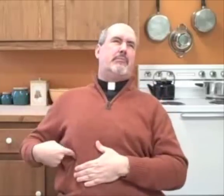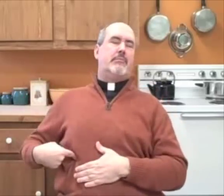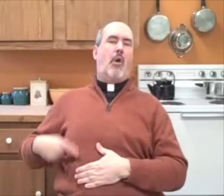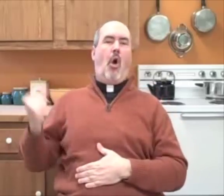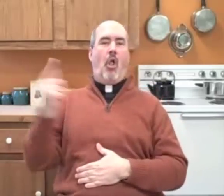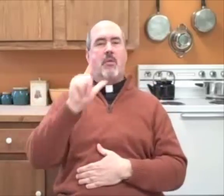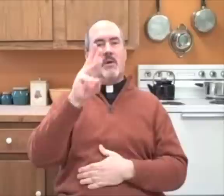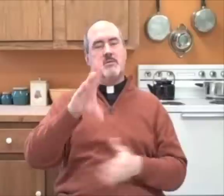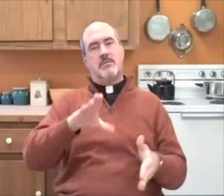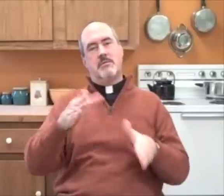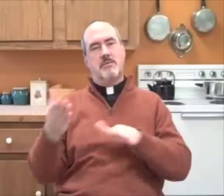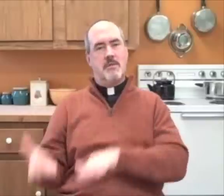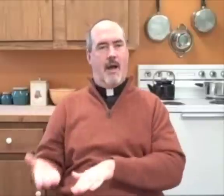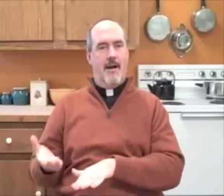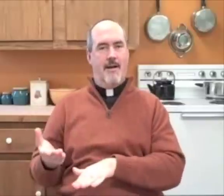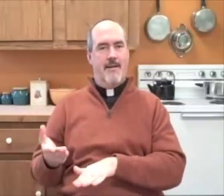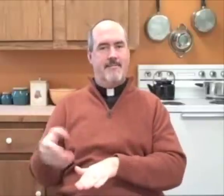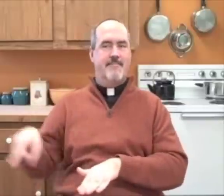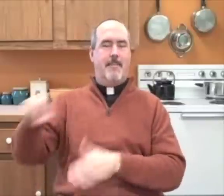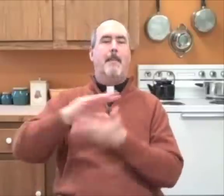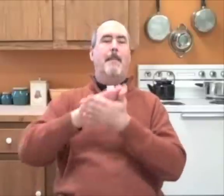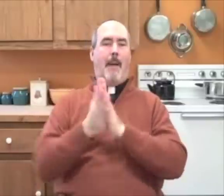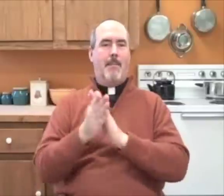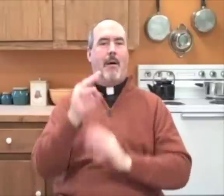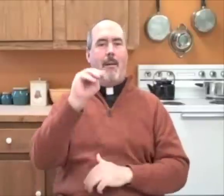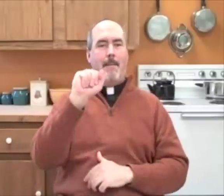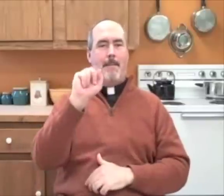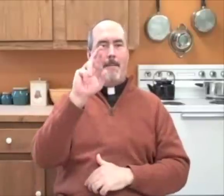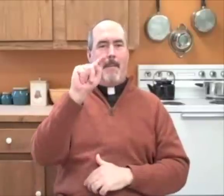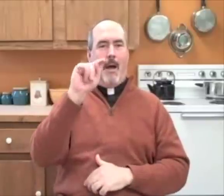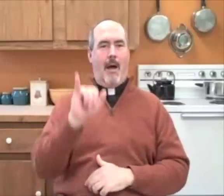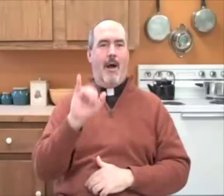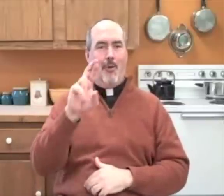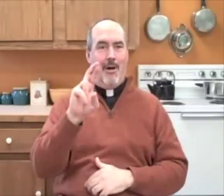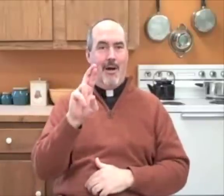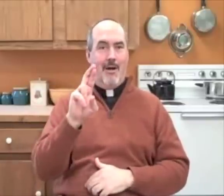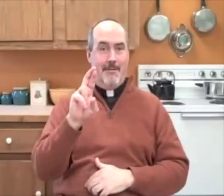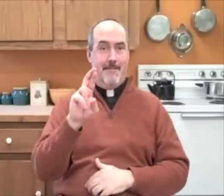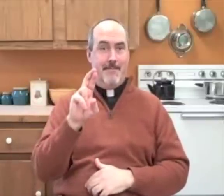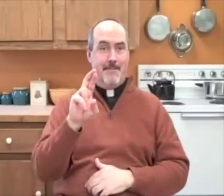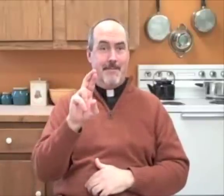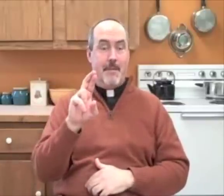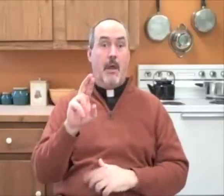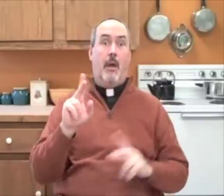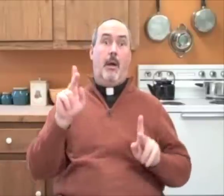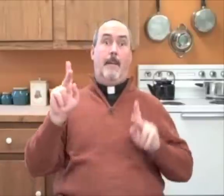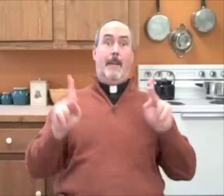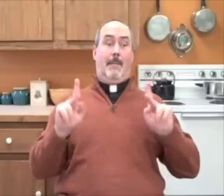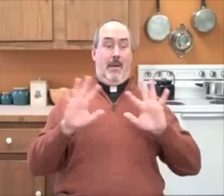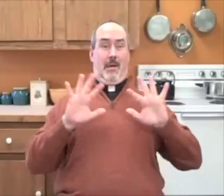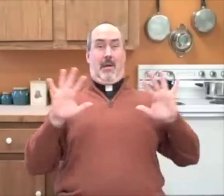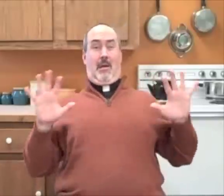All 26 of them died. They became martyrs. People in the crowd who were shouting